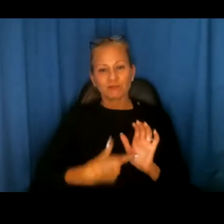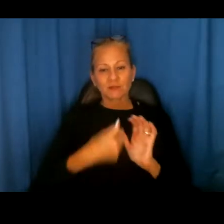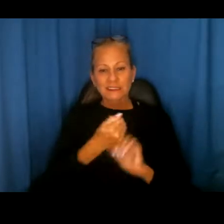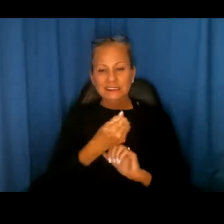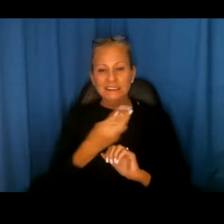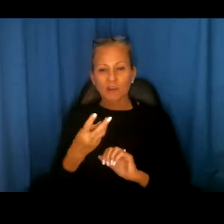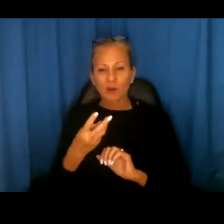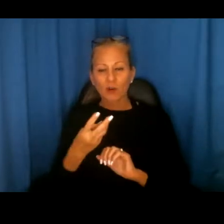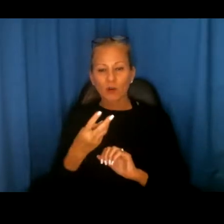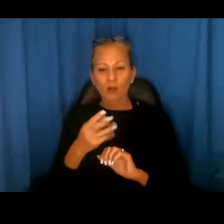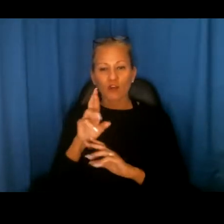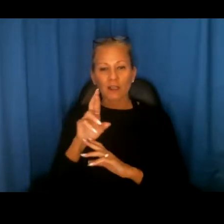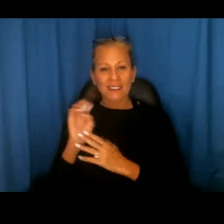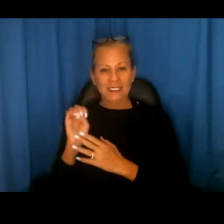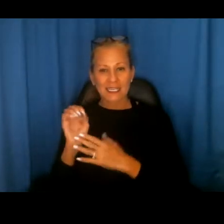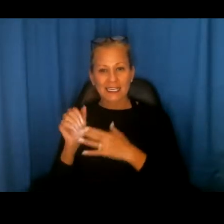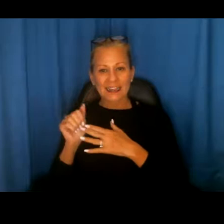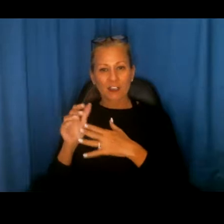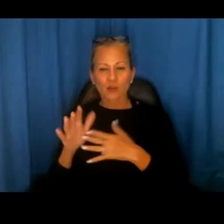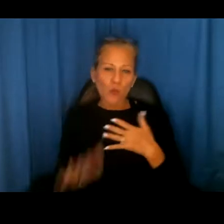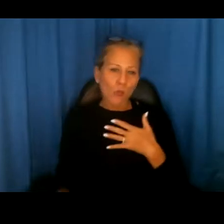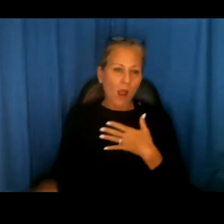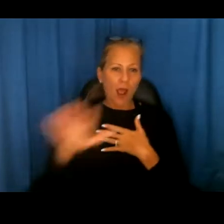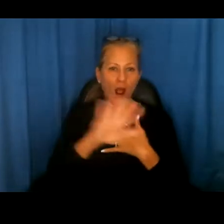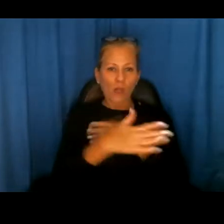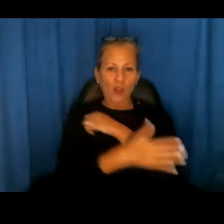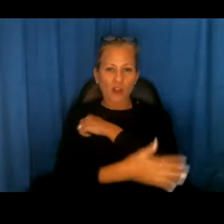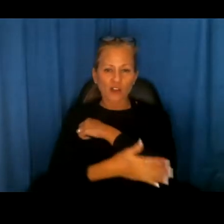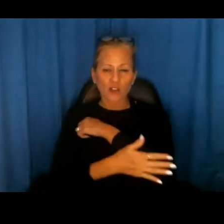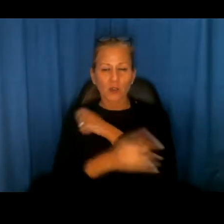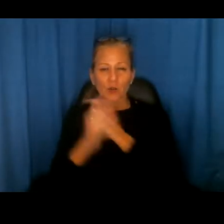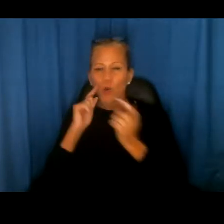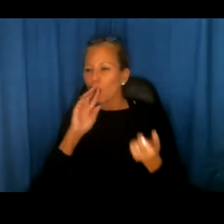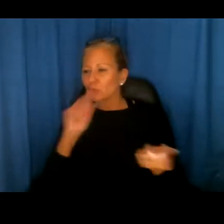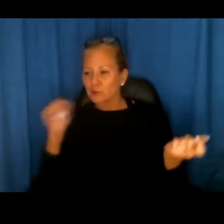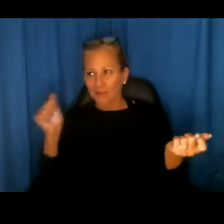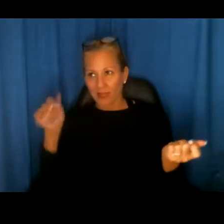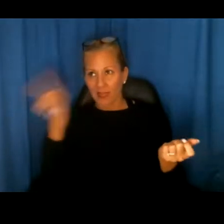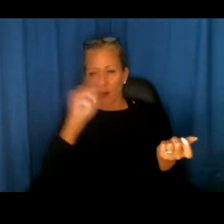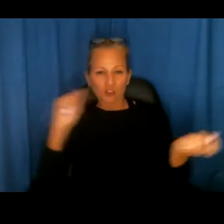estate leaders throughout the country, uh, who are changing, uh,